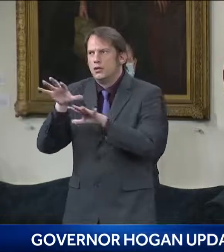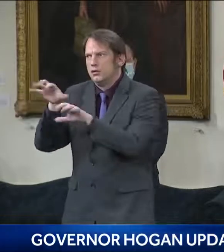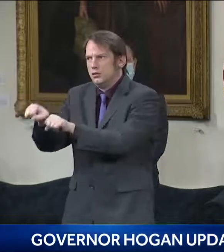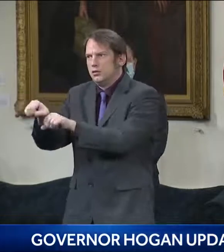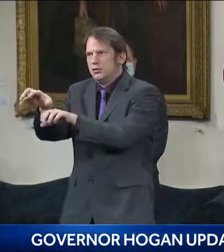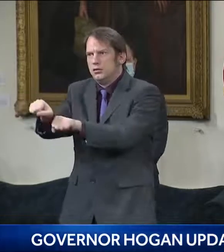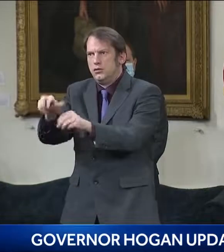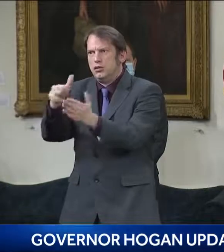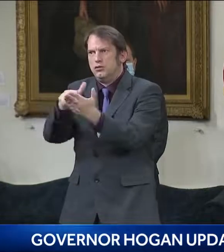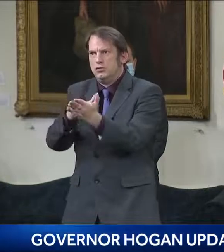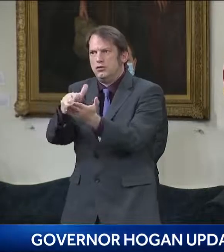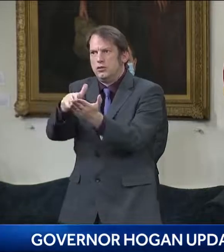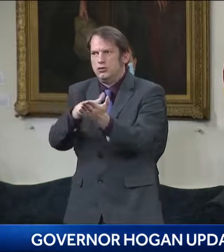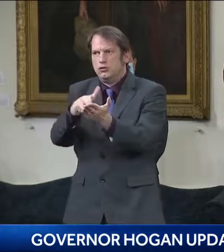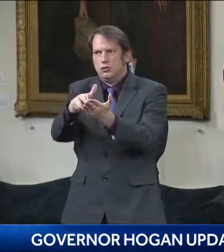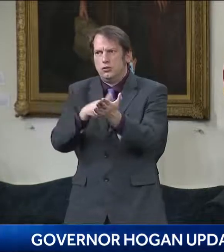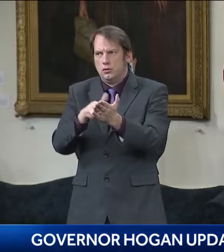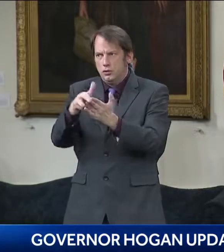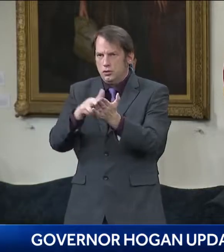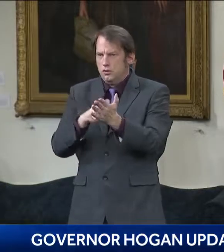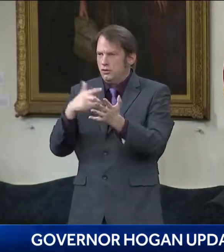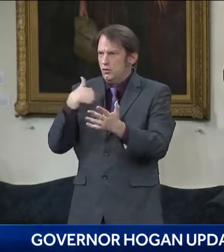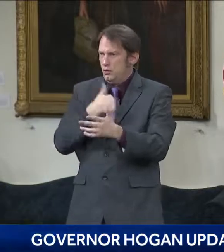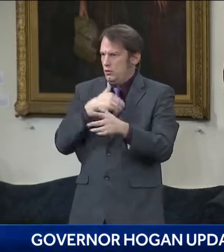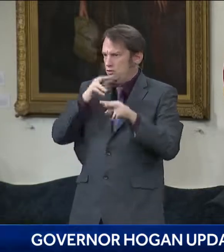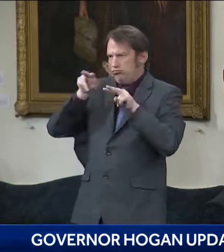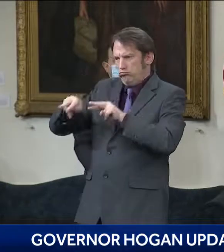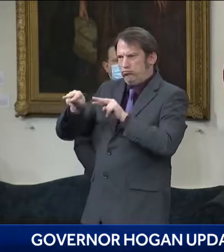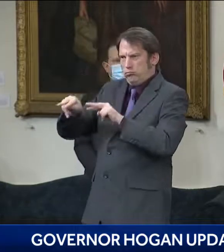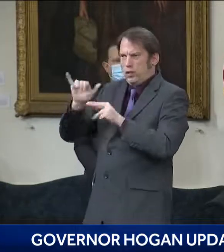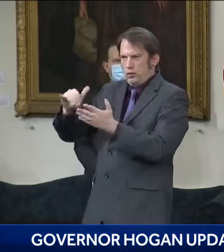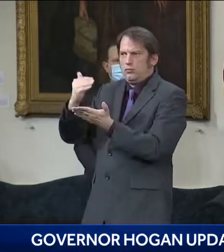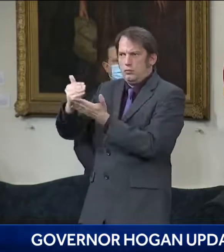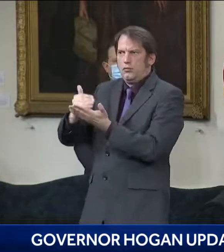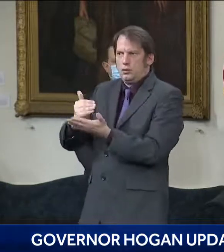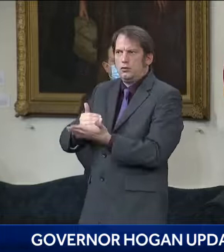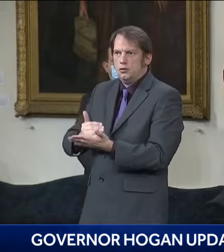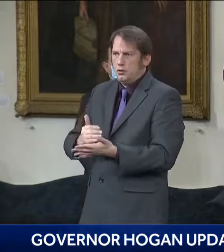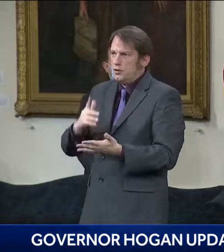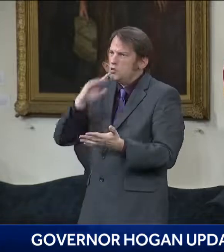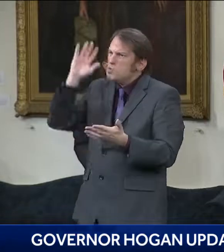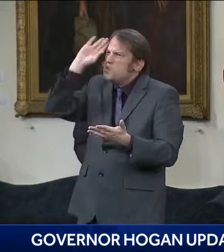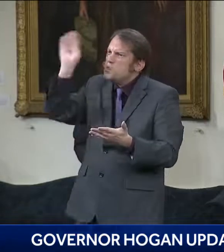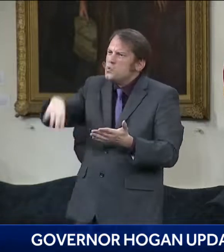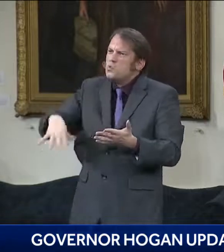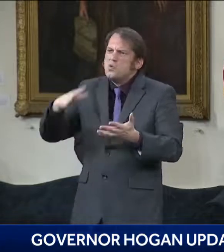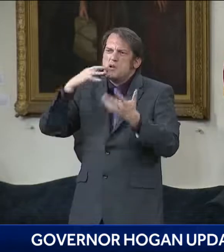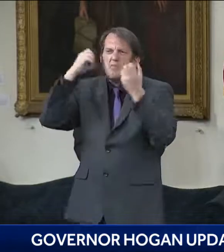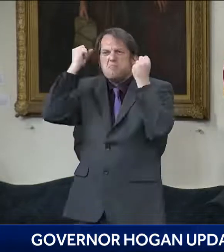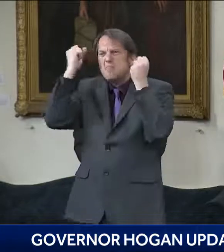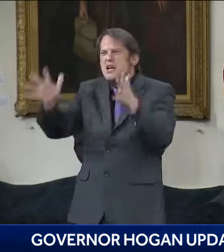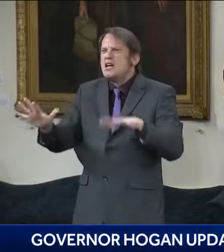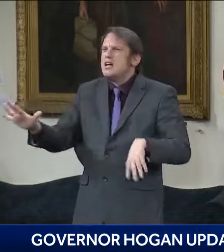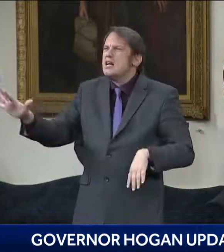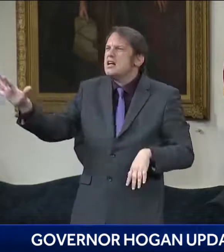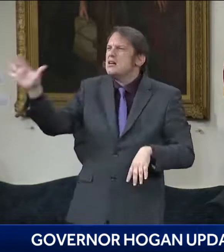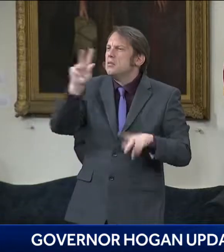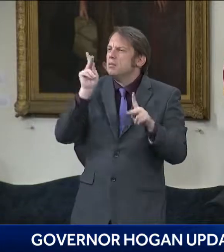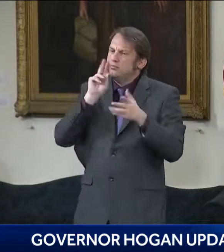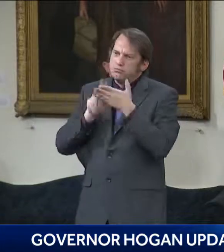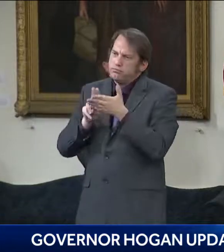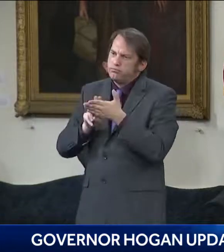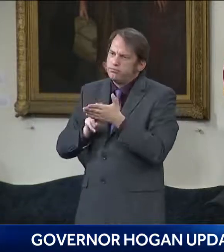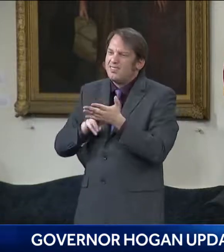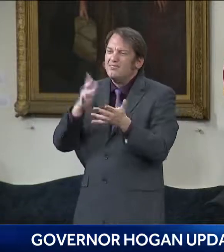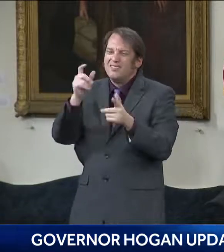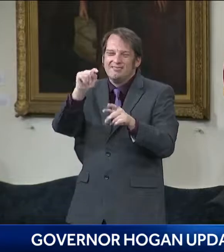we will manage that list with the volumes of people we're expecting. We're going to need that for a while longer. Maybe Maybe by the time